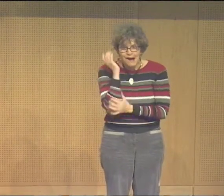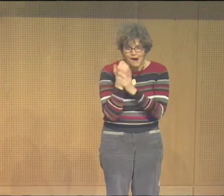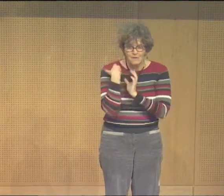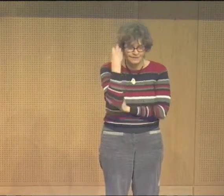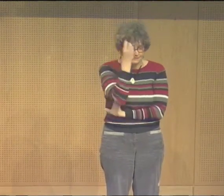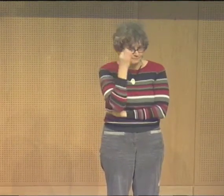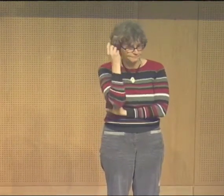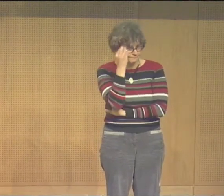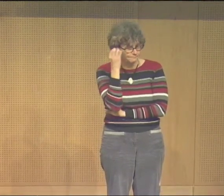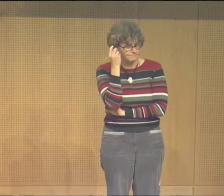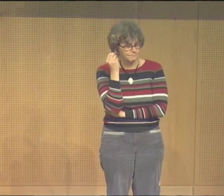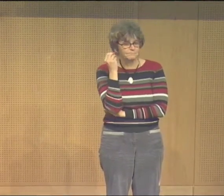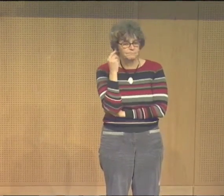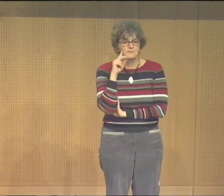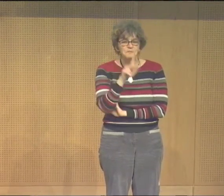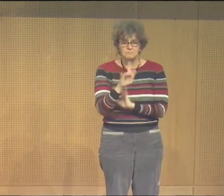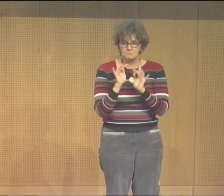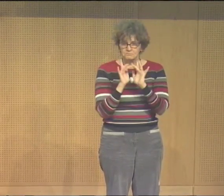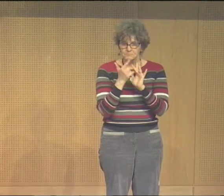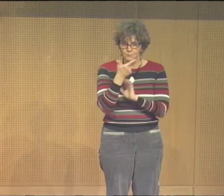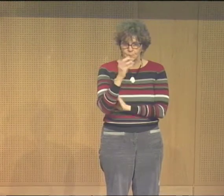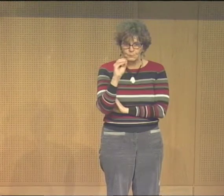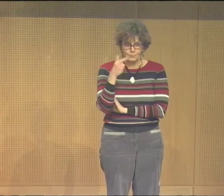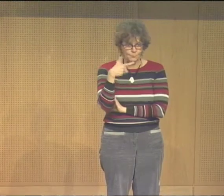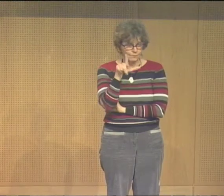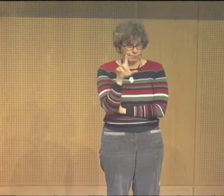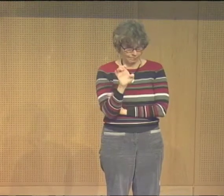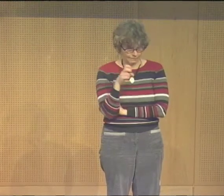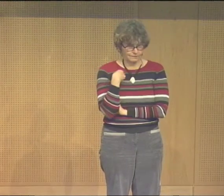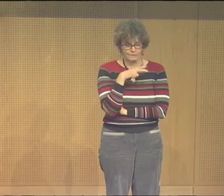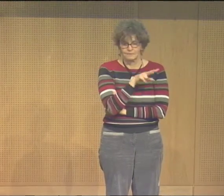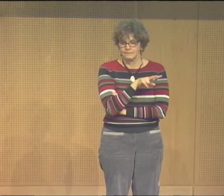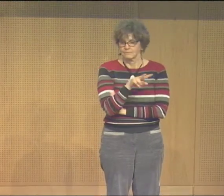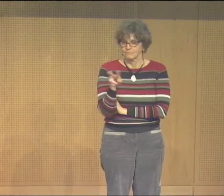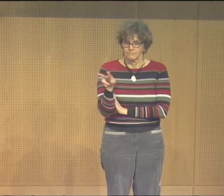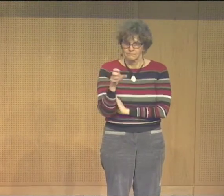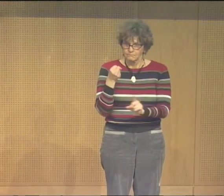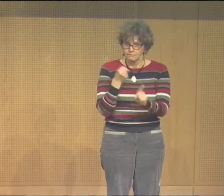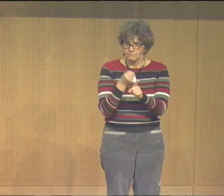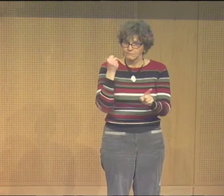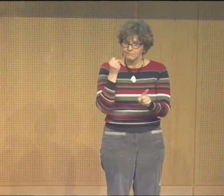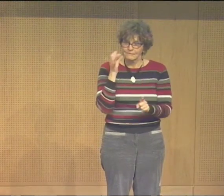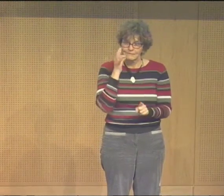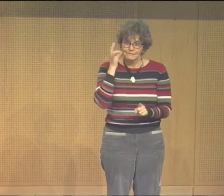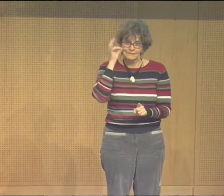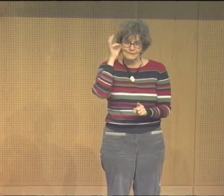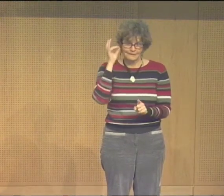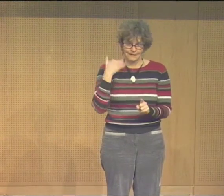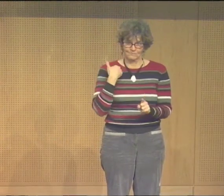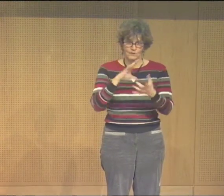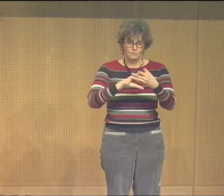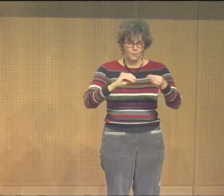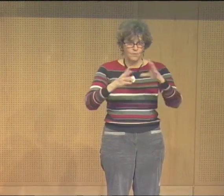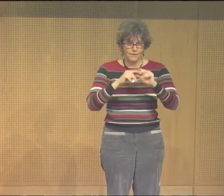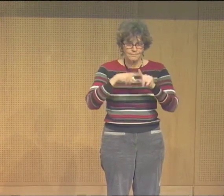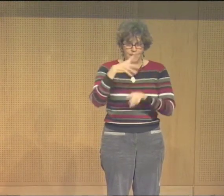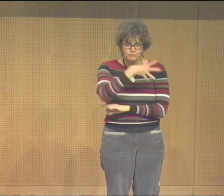You know, normally trees are shown as brown and so forth. So I Googled and I found that the Native